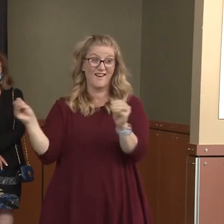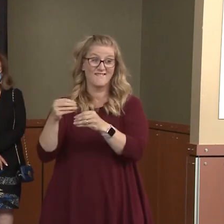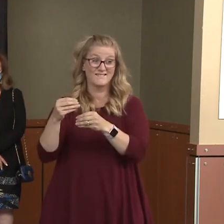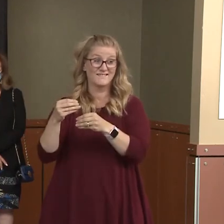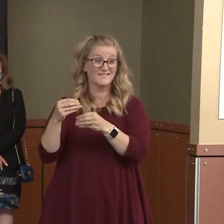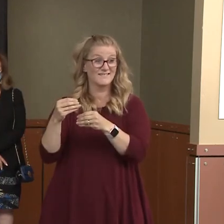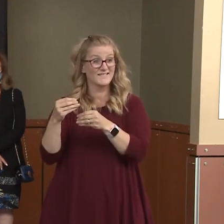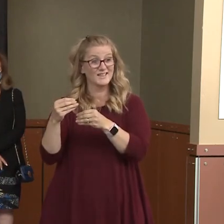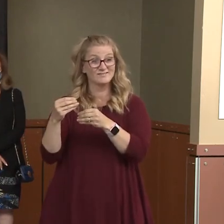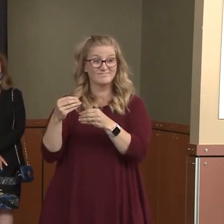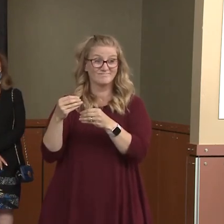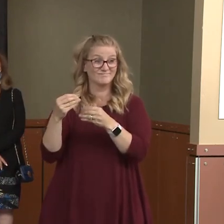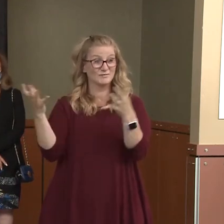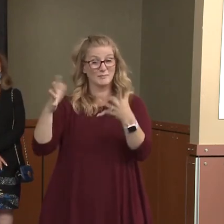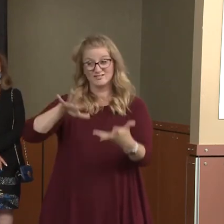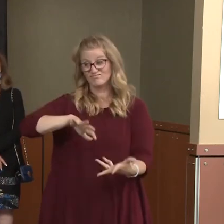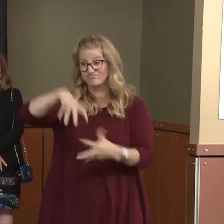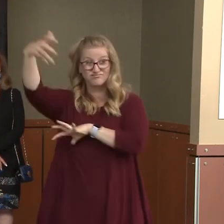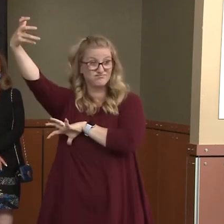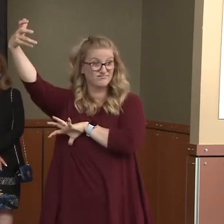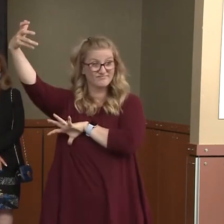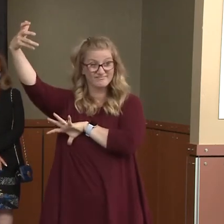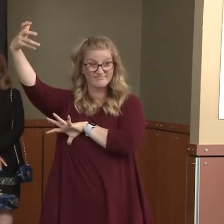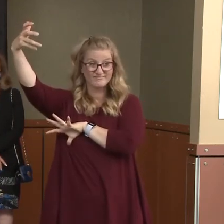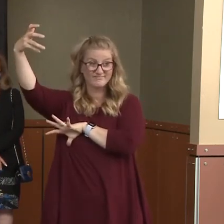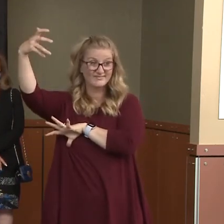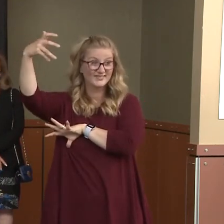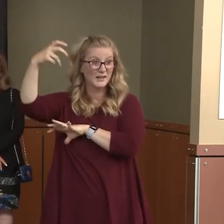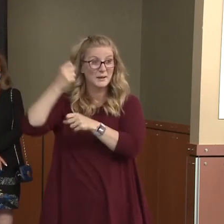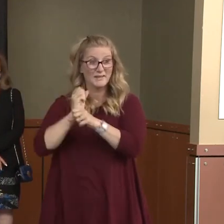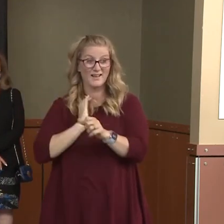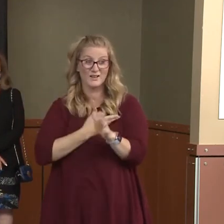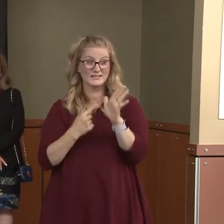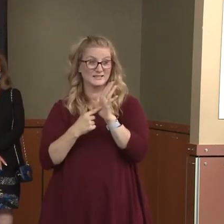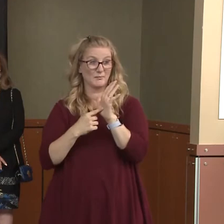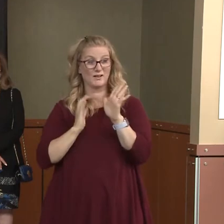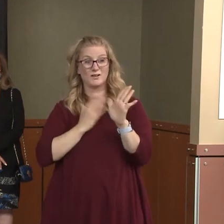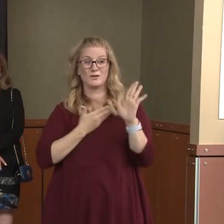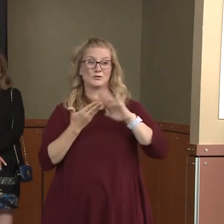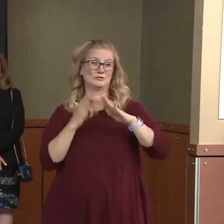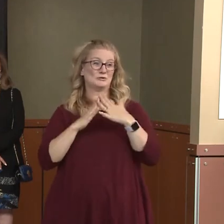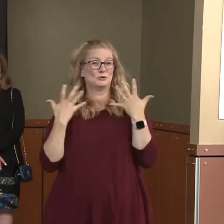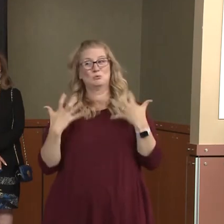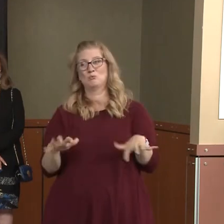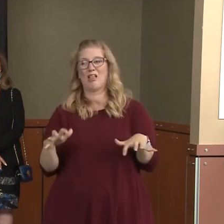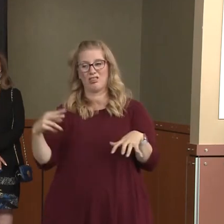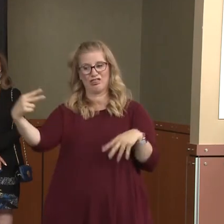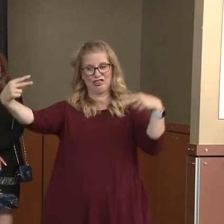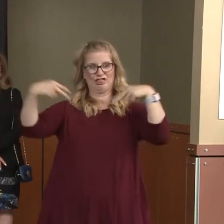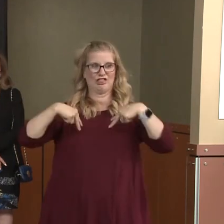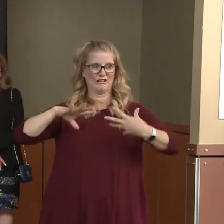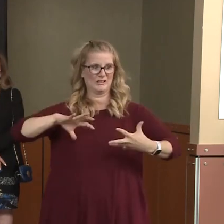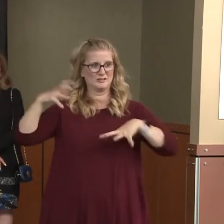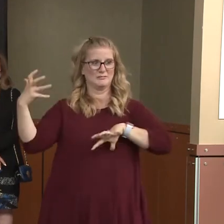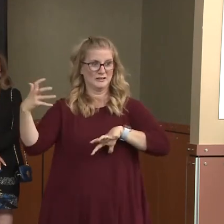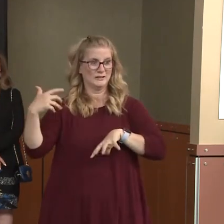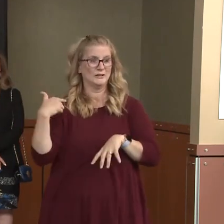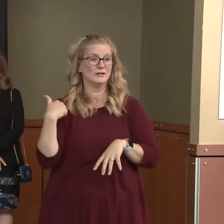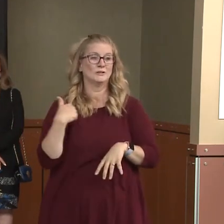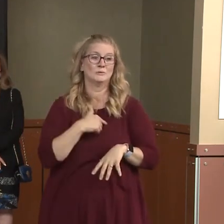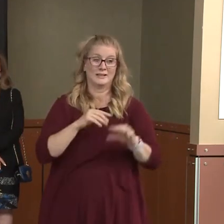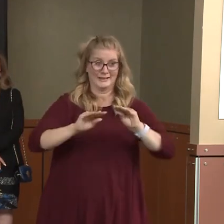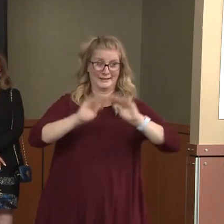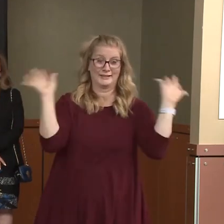message in our community and that's not the right path to go down. We have a clear message and directive. We have